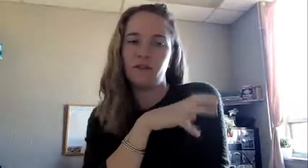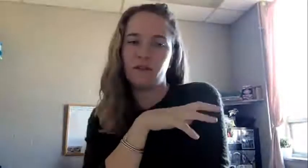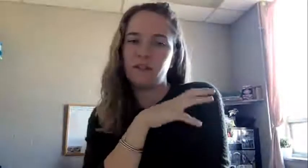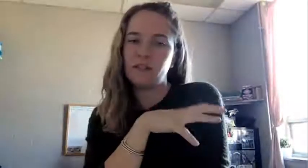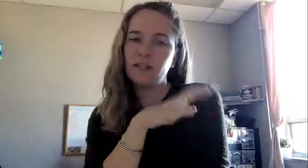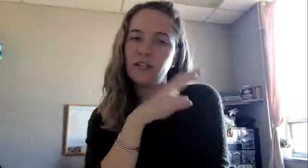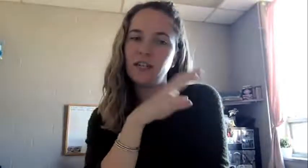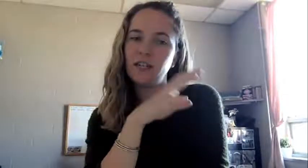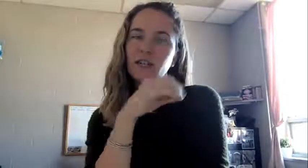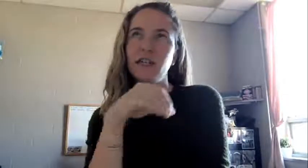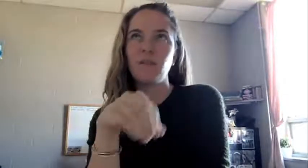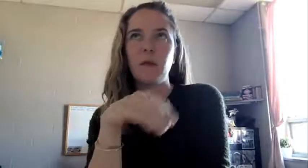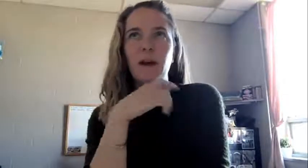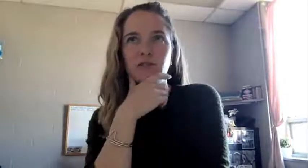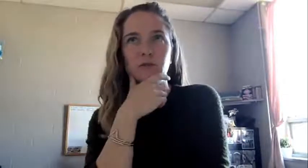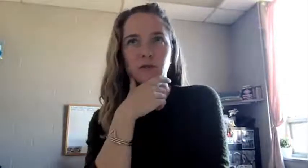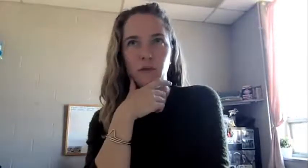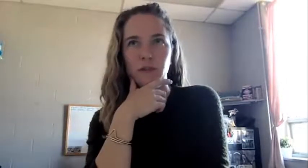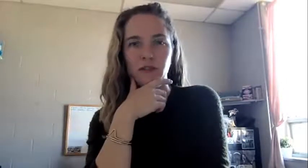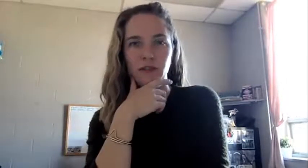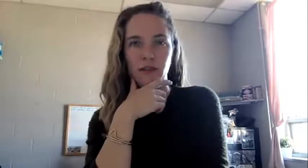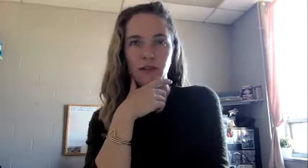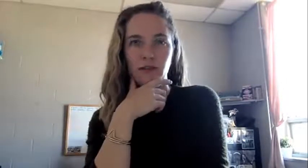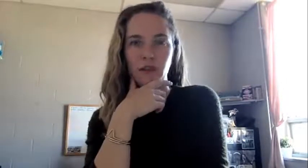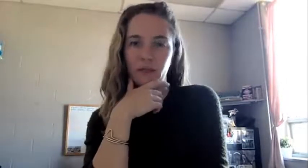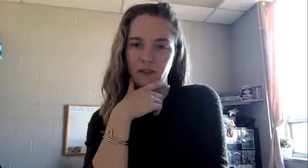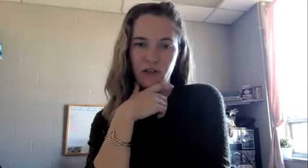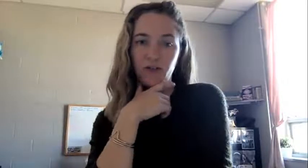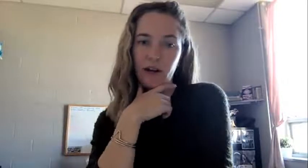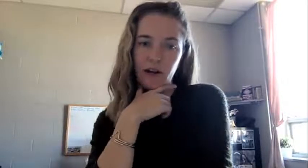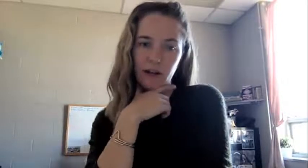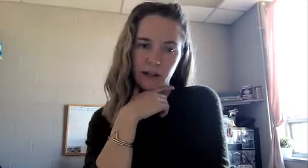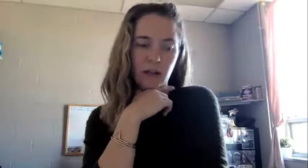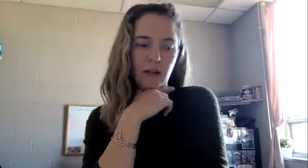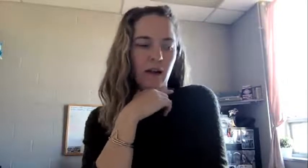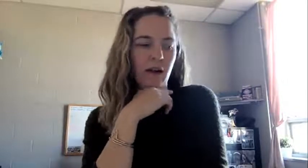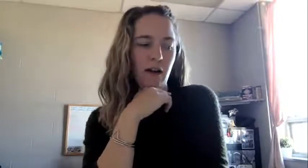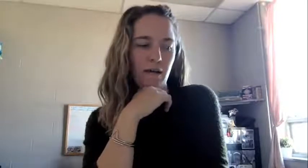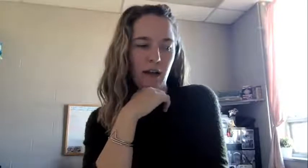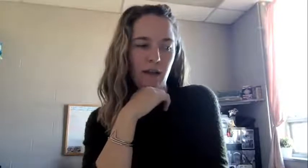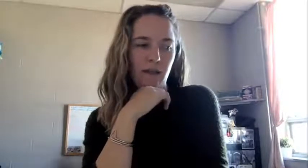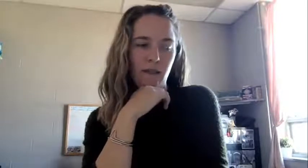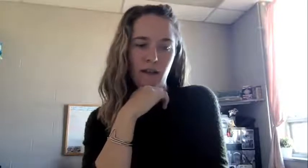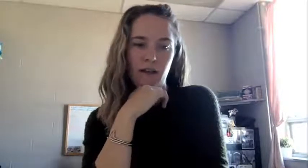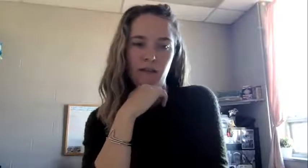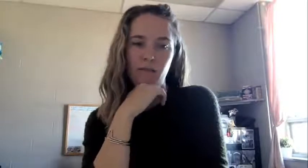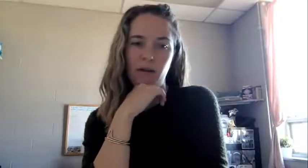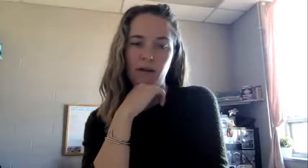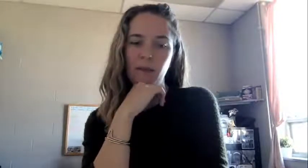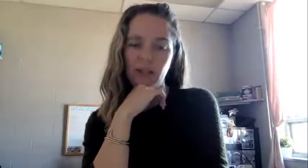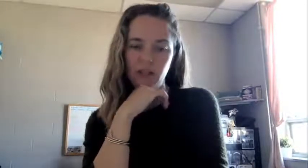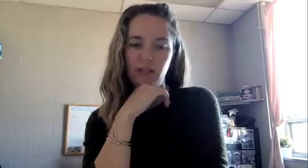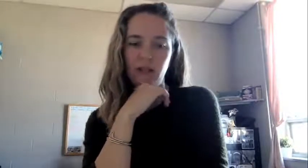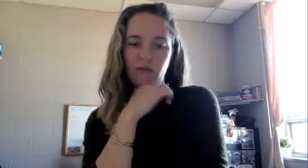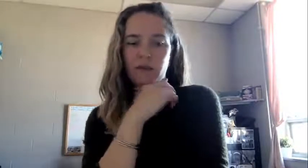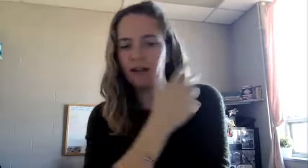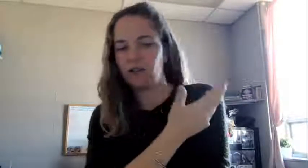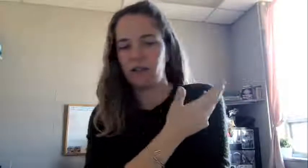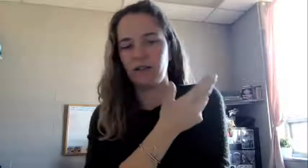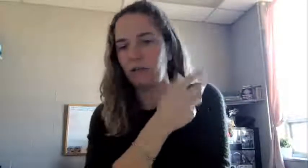of interested in teaching. So my master's was focused on composition and rhetoric. And then my PhD was actually a similar